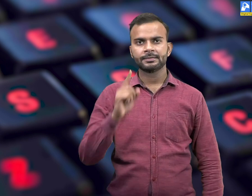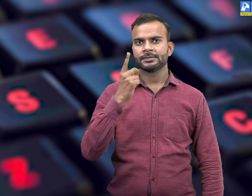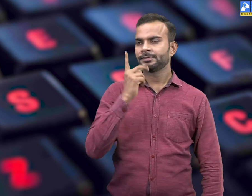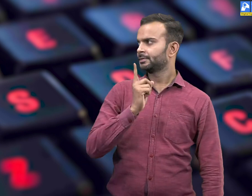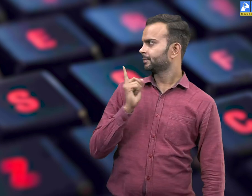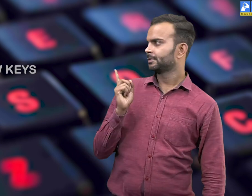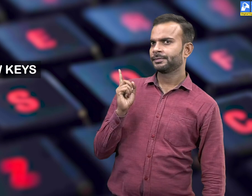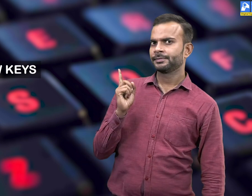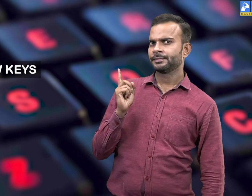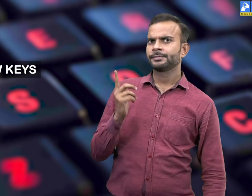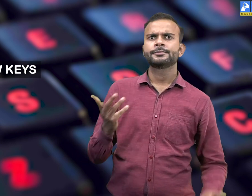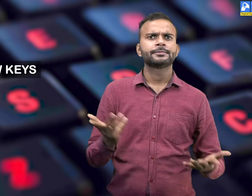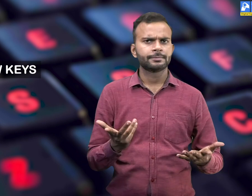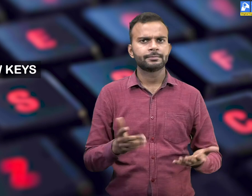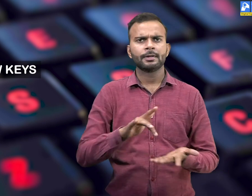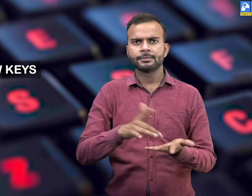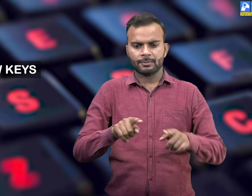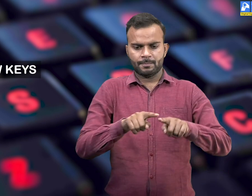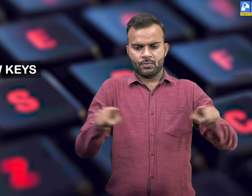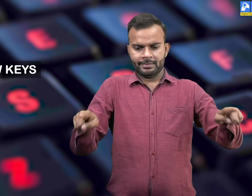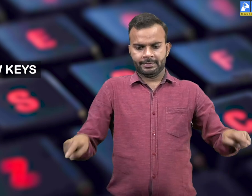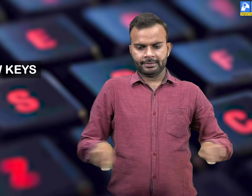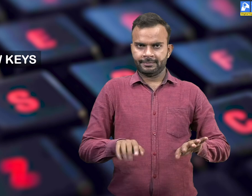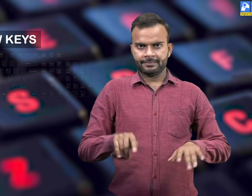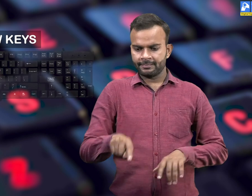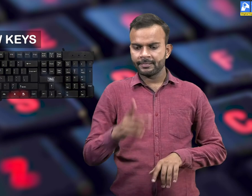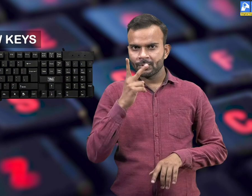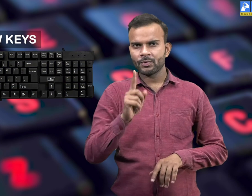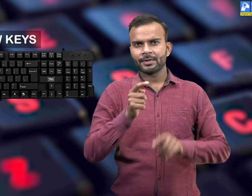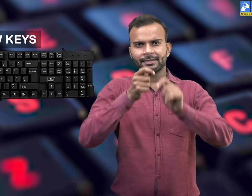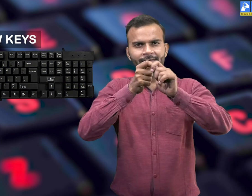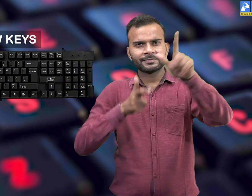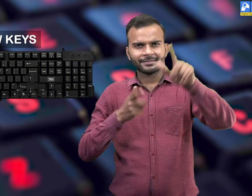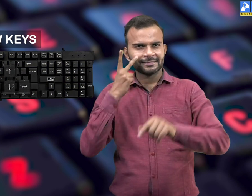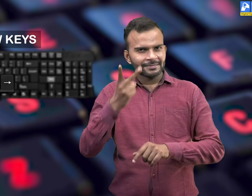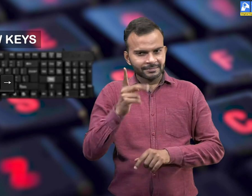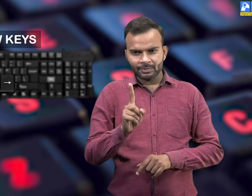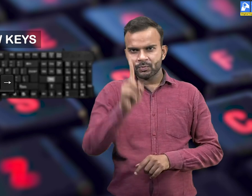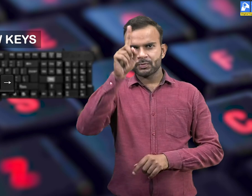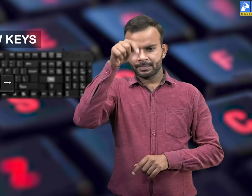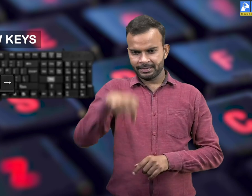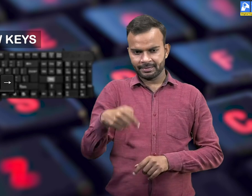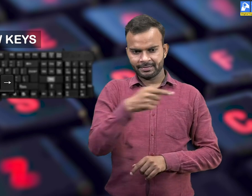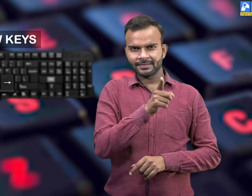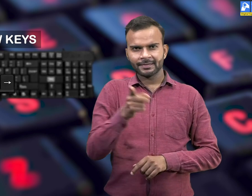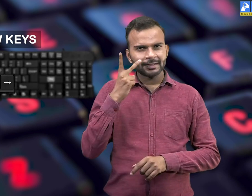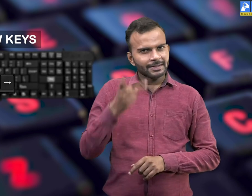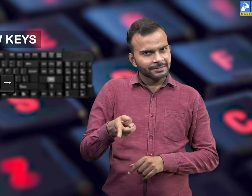Arrow keys. There are four arrow keys called right, left, up and